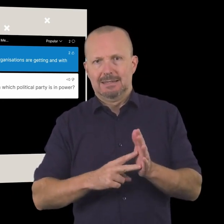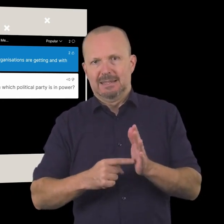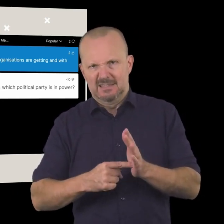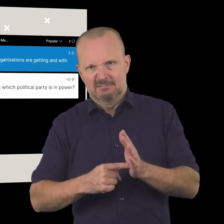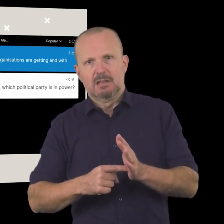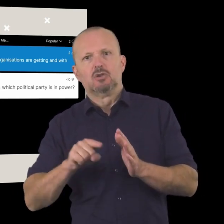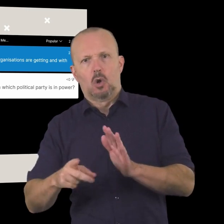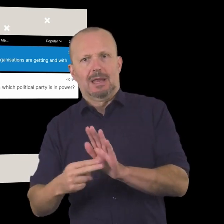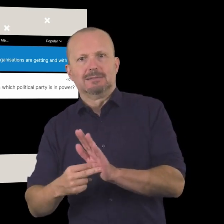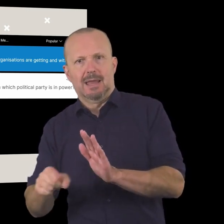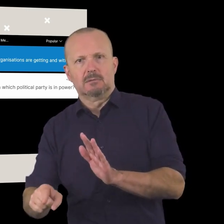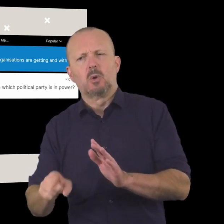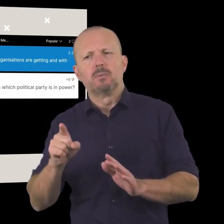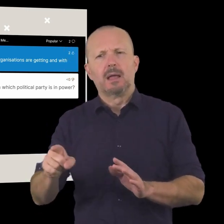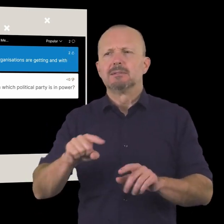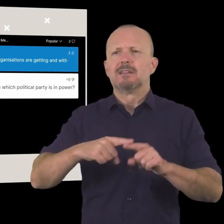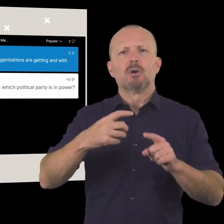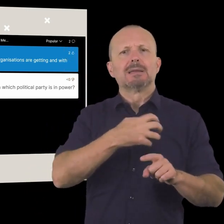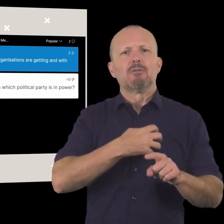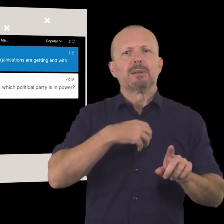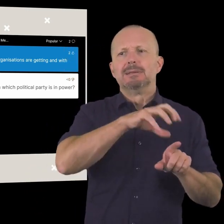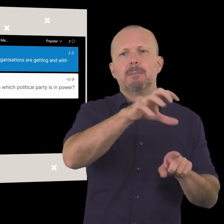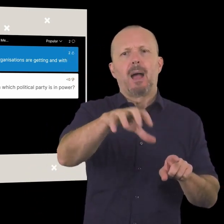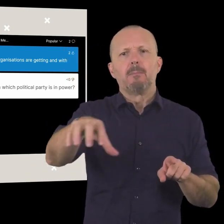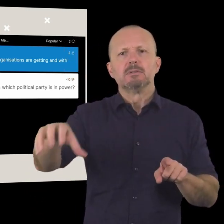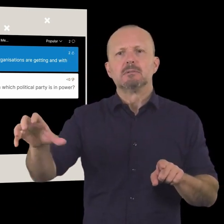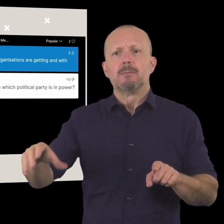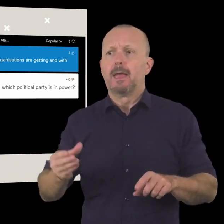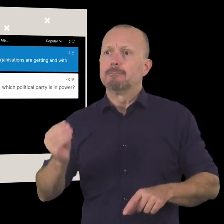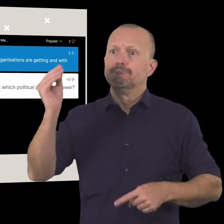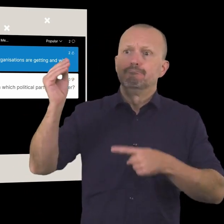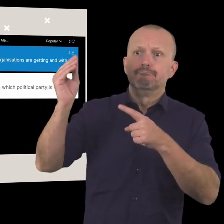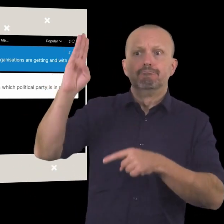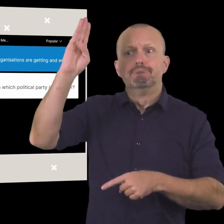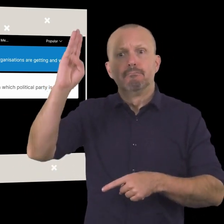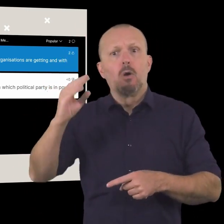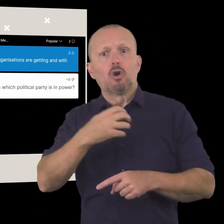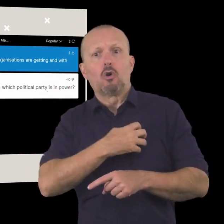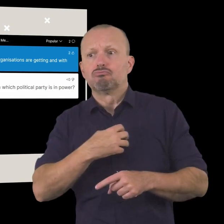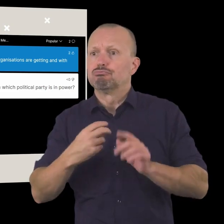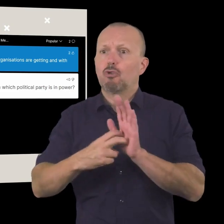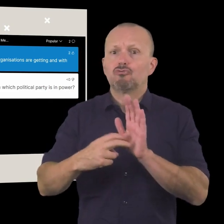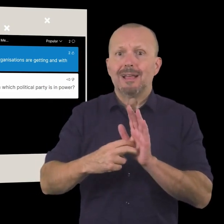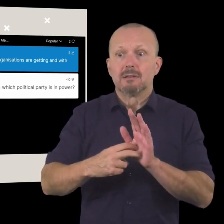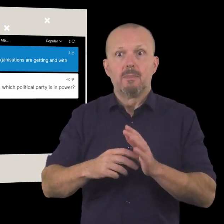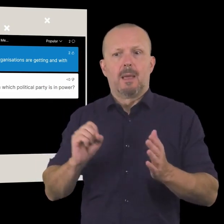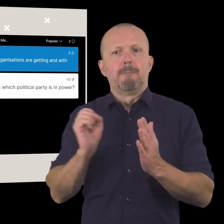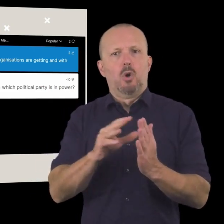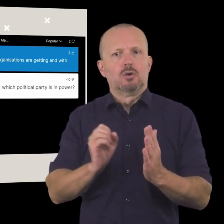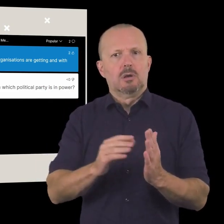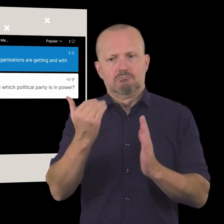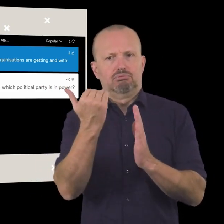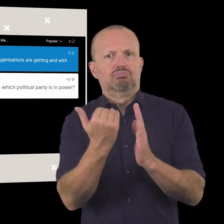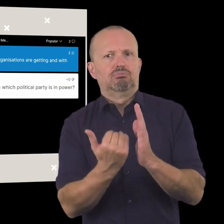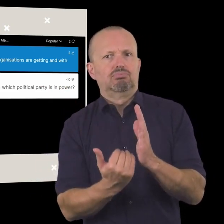n-z uh so that is the place where government departments list all of the contracts uh that are up for tender so